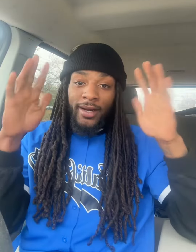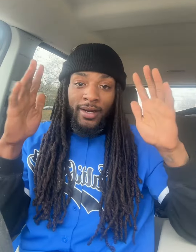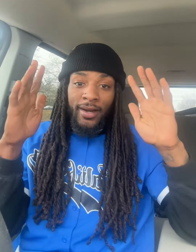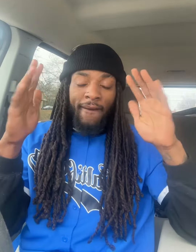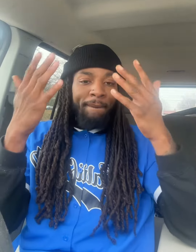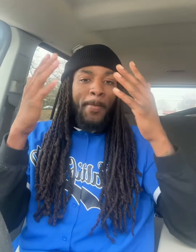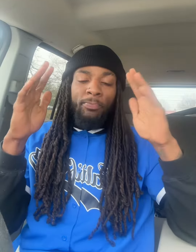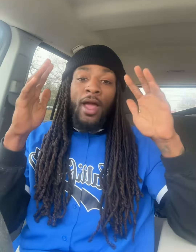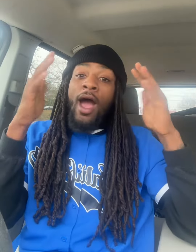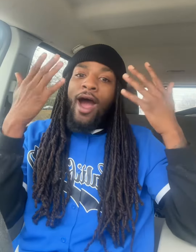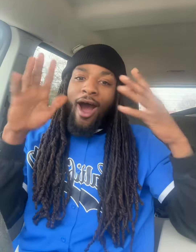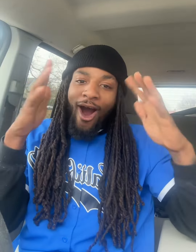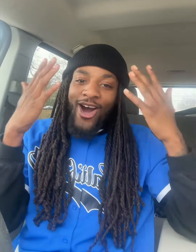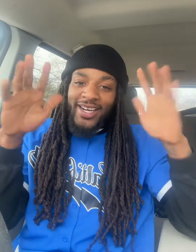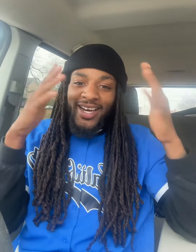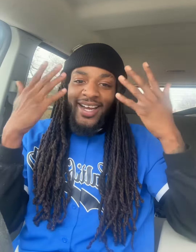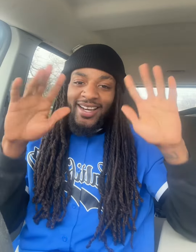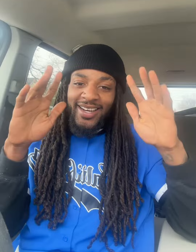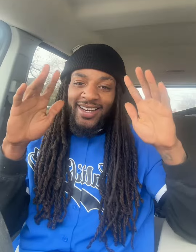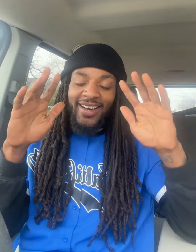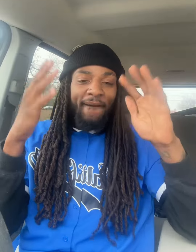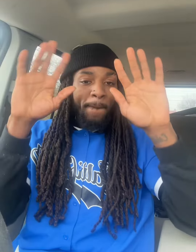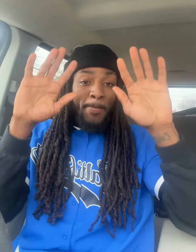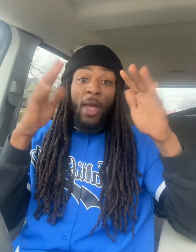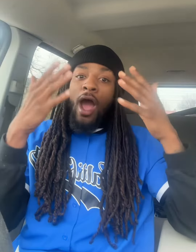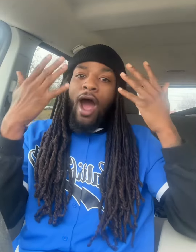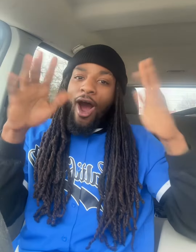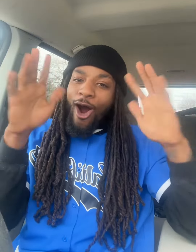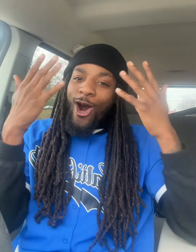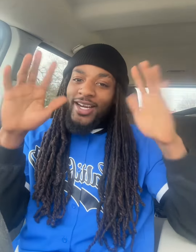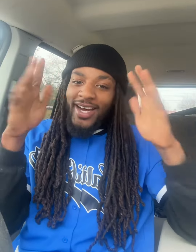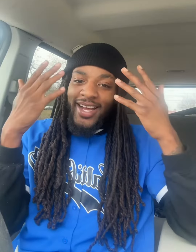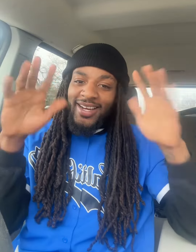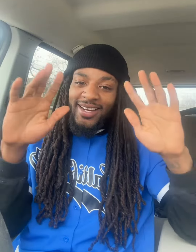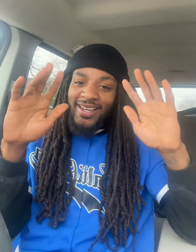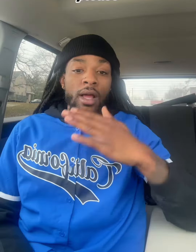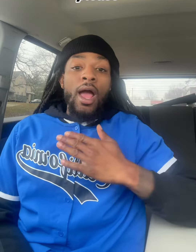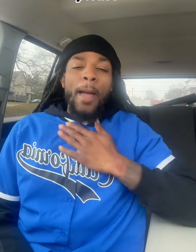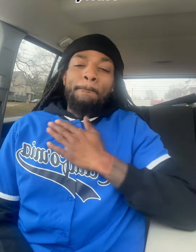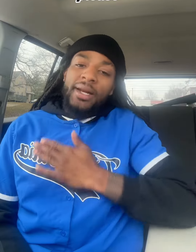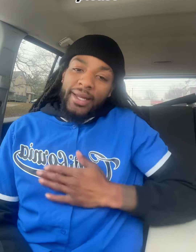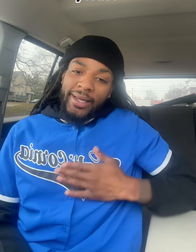All done All done Please